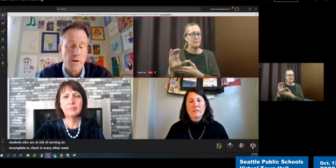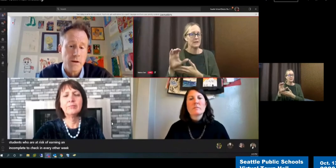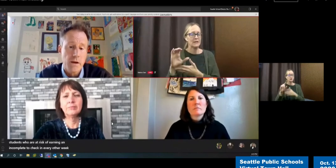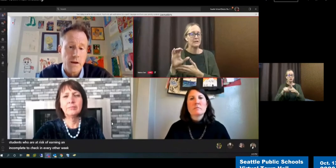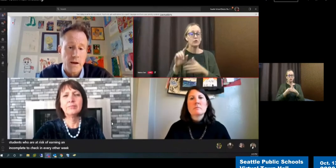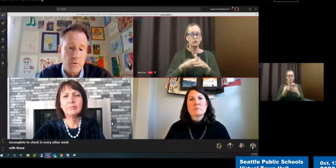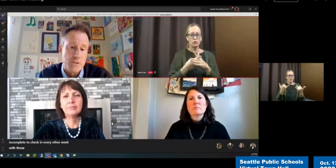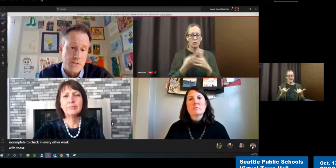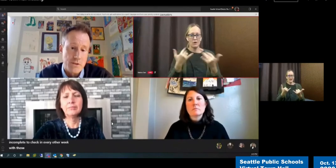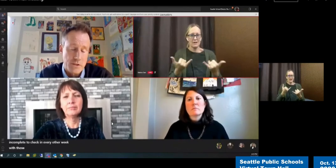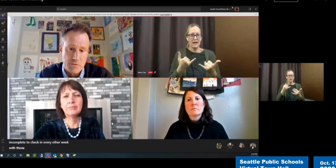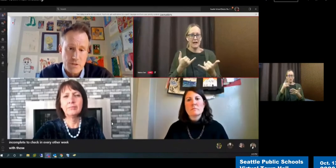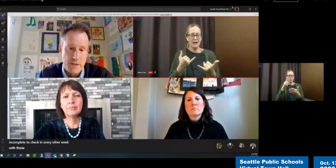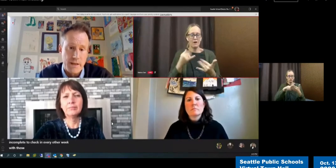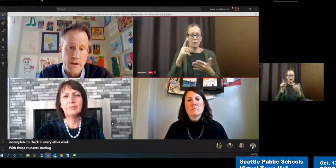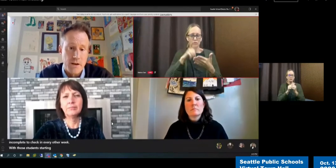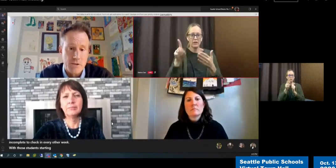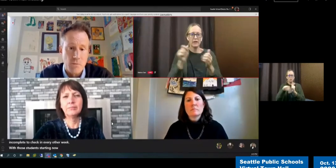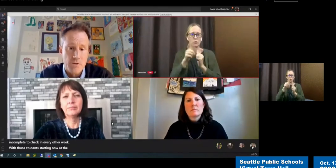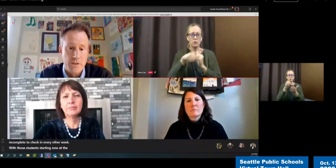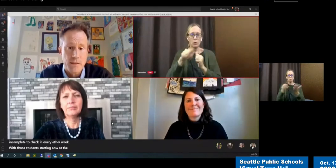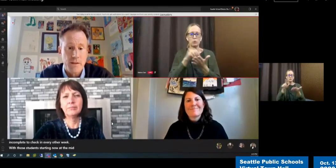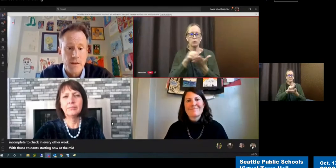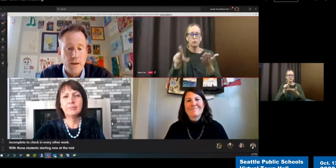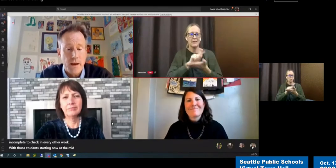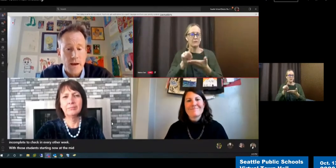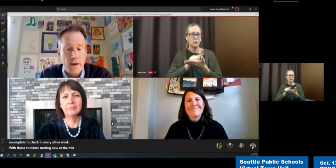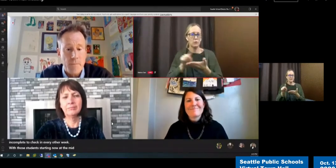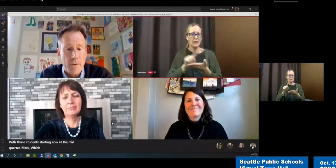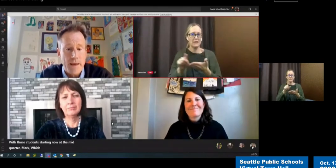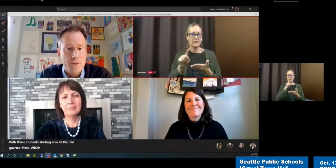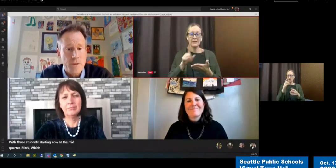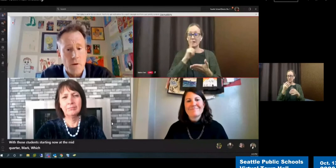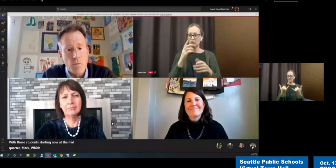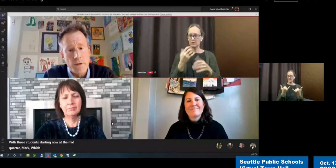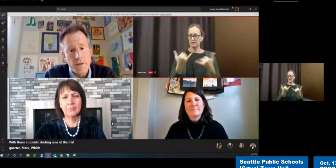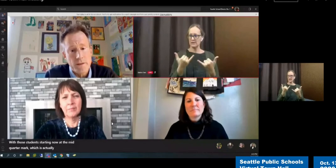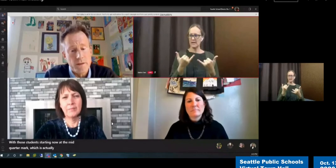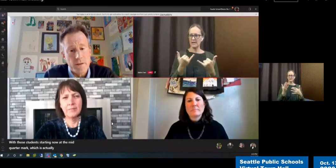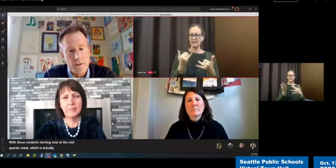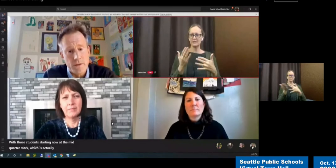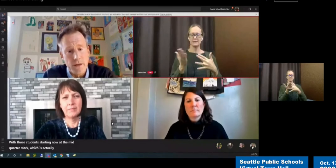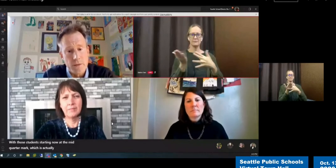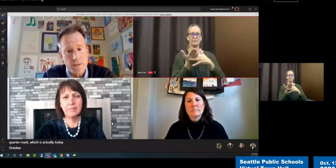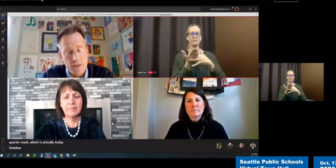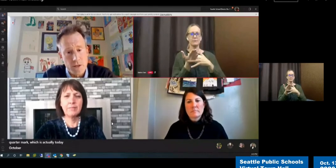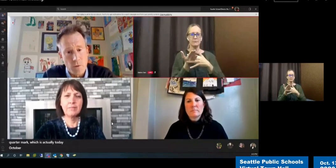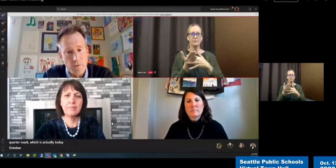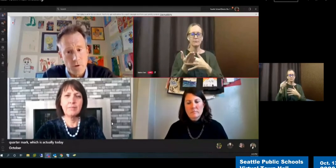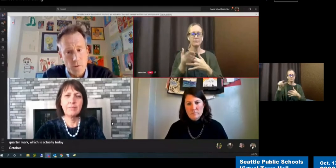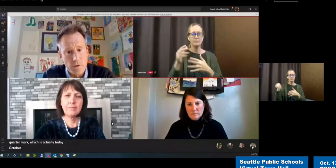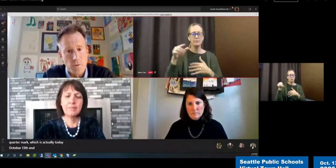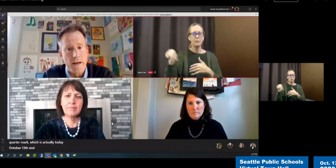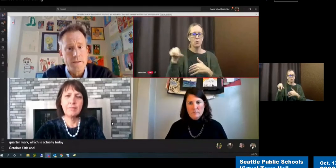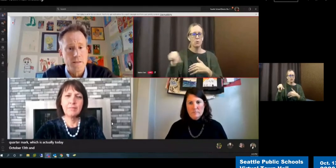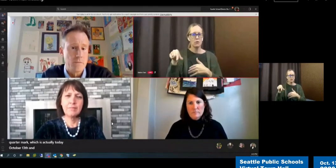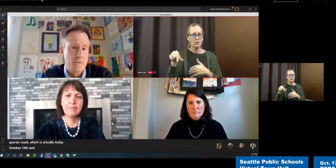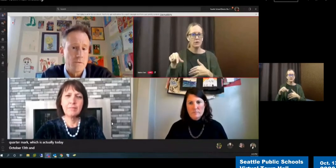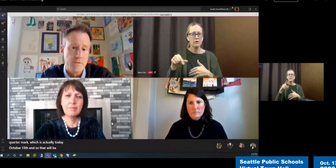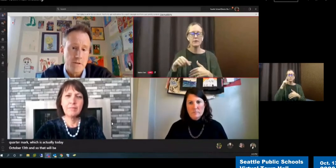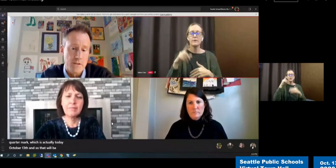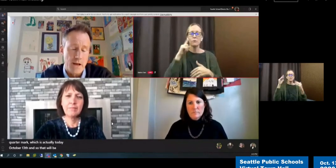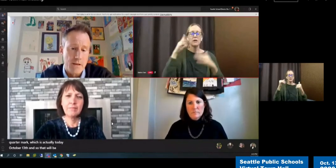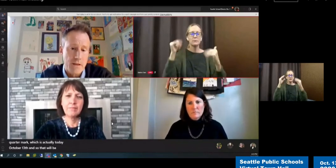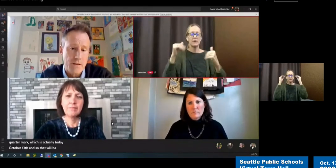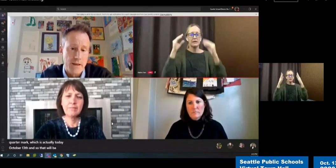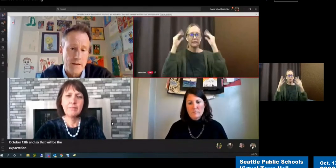mark, which is actually today, October 13th. And so that will be the expectation going forward. We'll ask them to